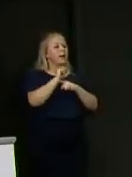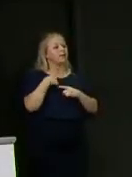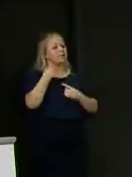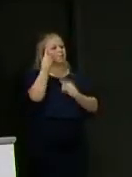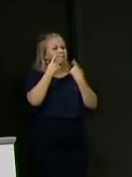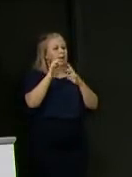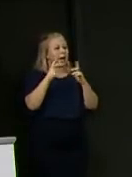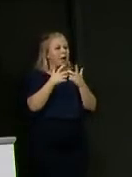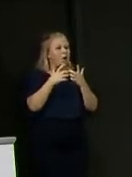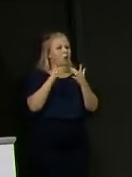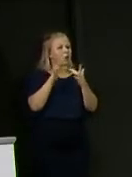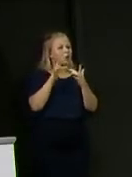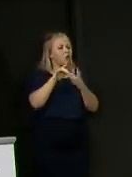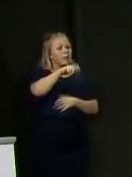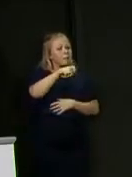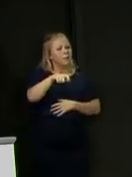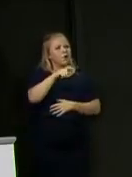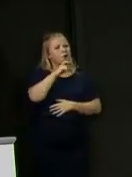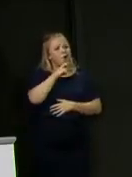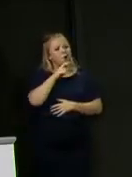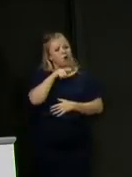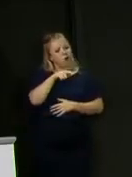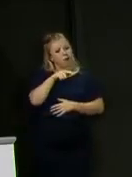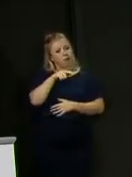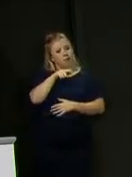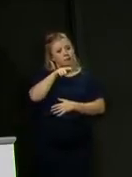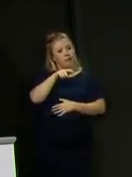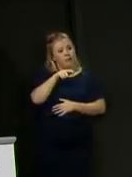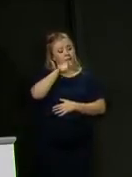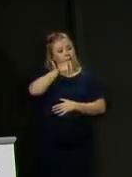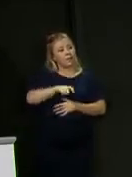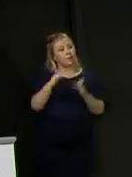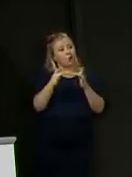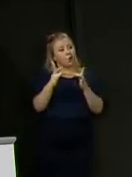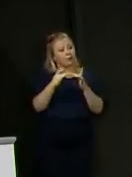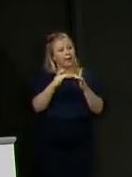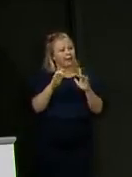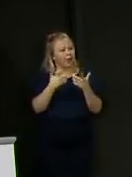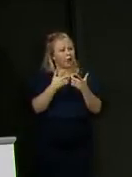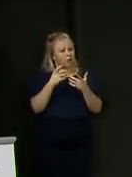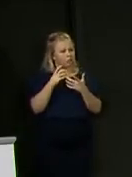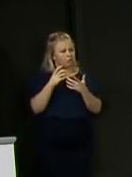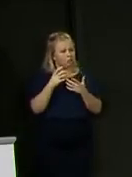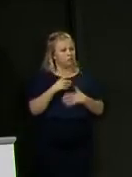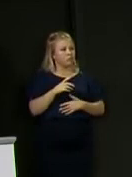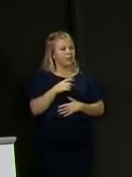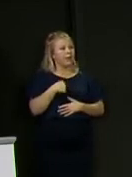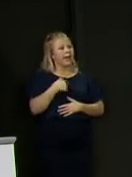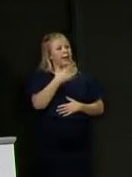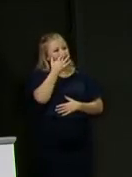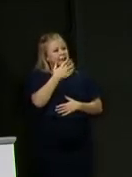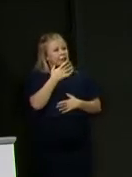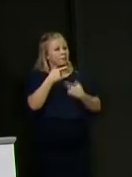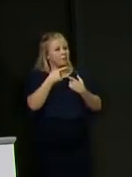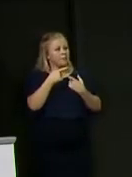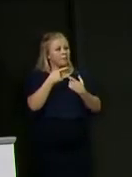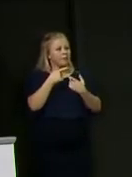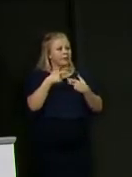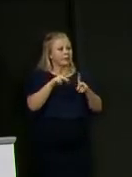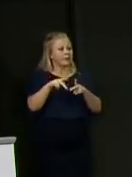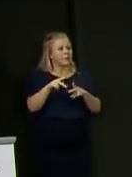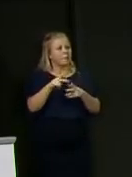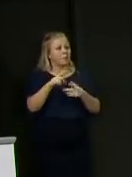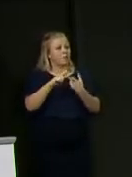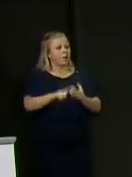in touch with people who've been identified with contact of someone with coronavirus it seems the system maybe relies on people knowing their contacts but